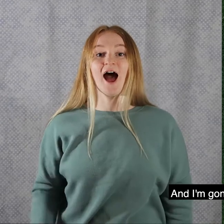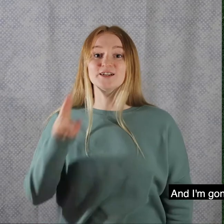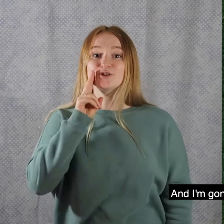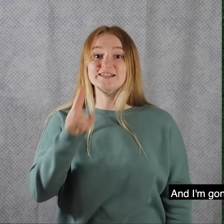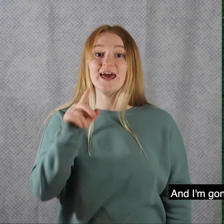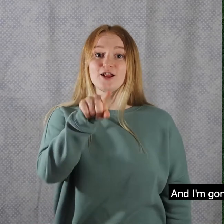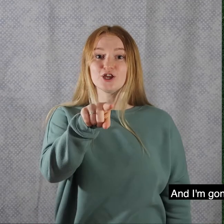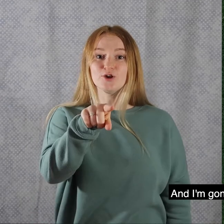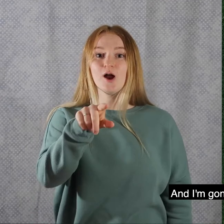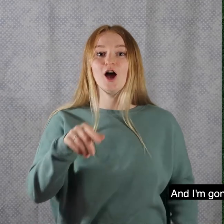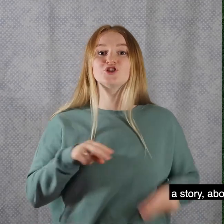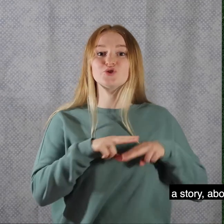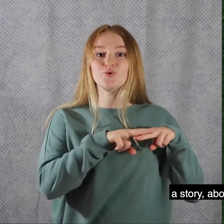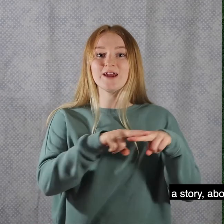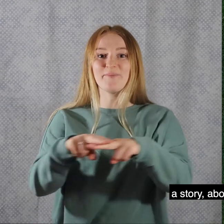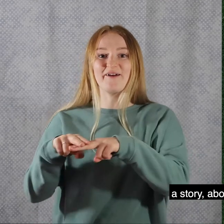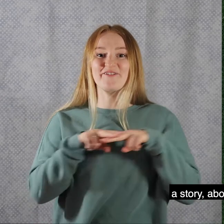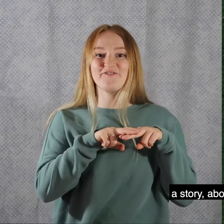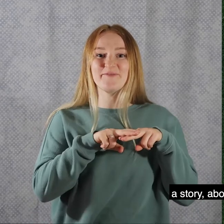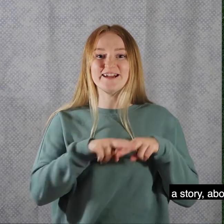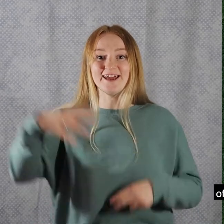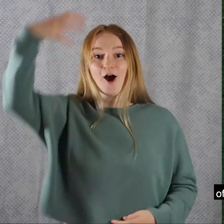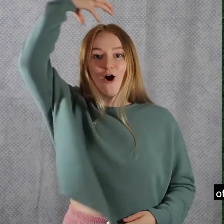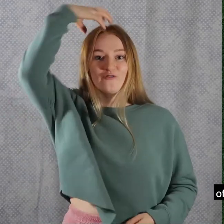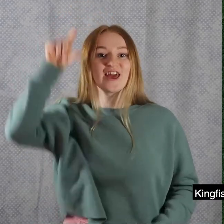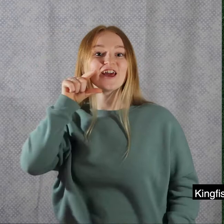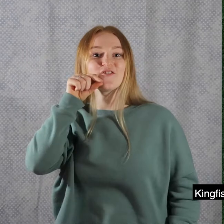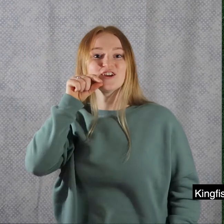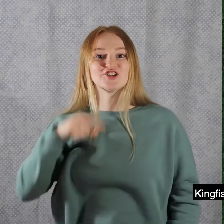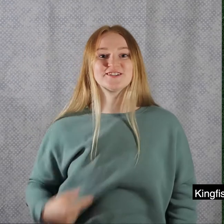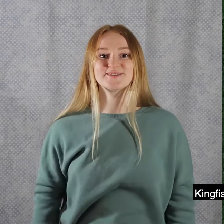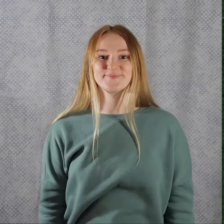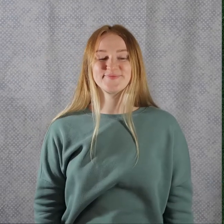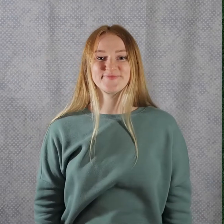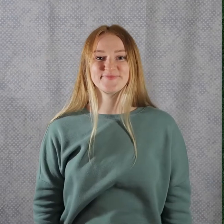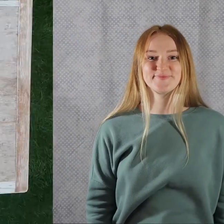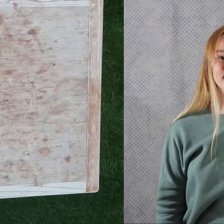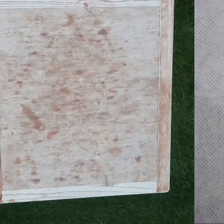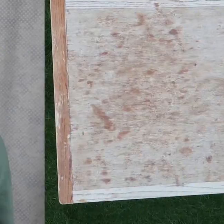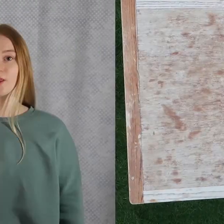and I'm going to tell you a story about a family of King Fishers.